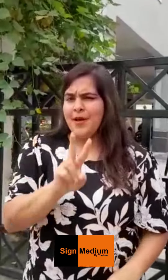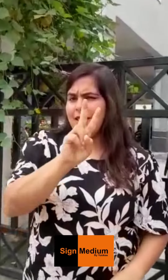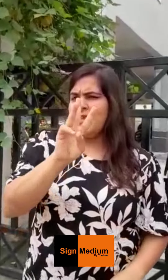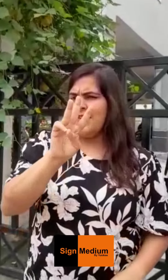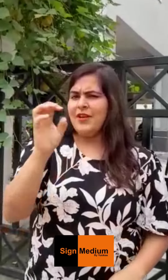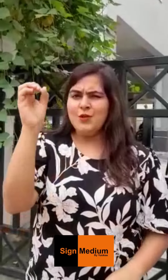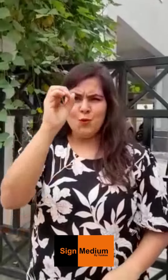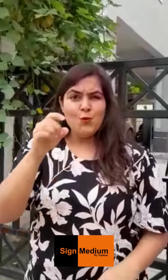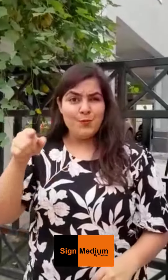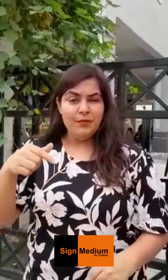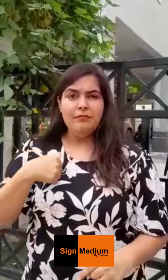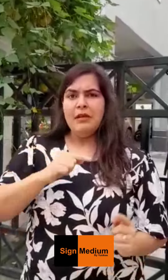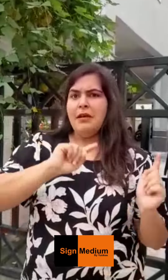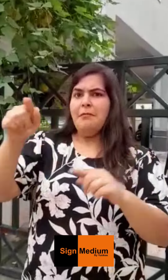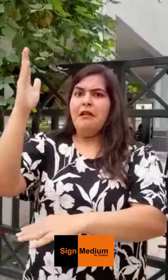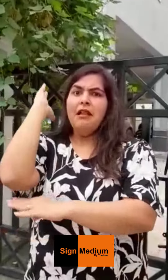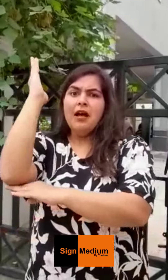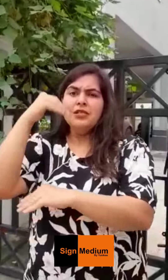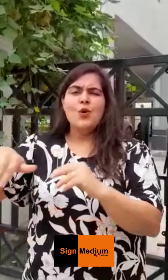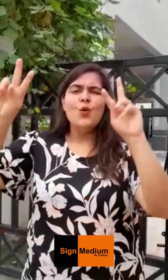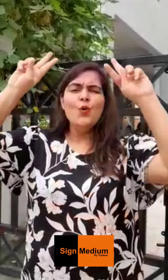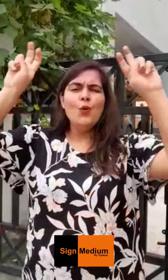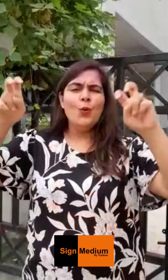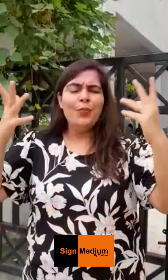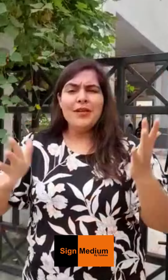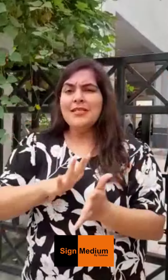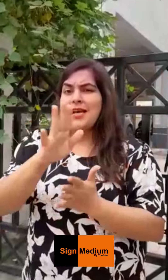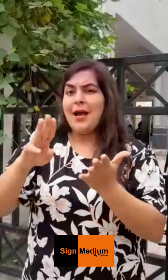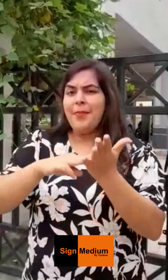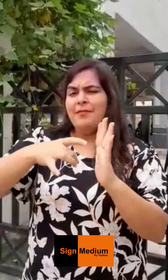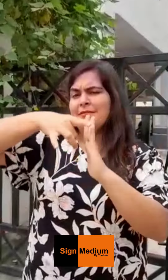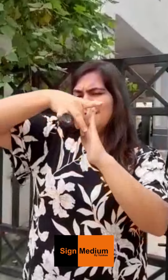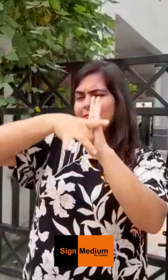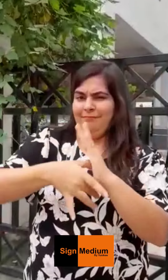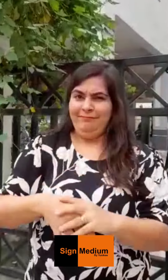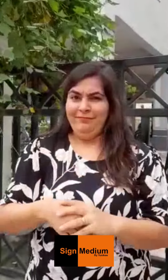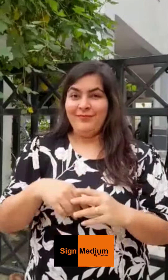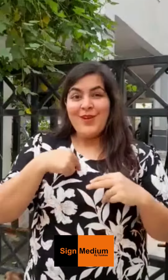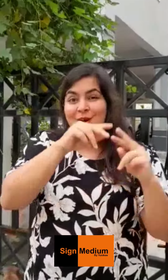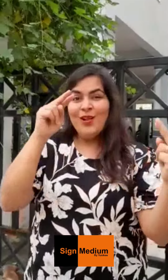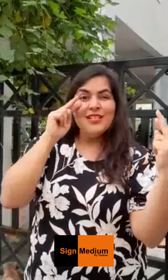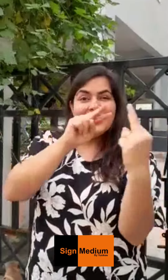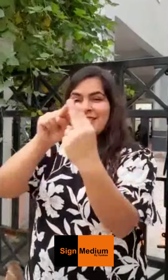Our baby is You and got baby, right? We We've got to